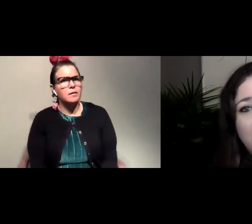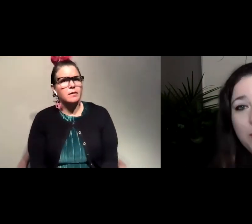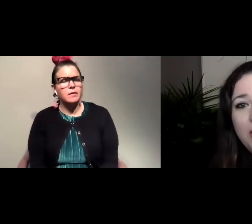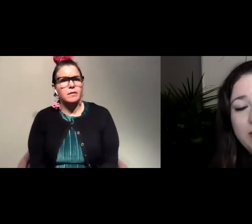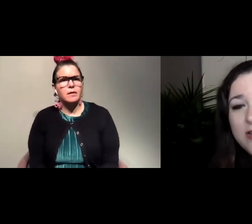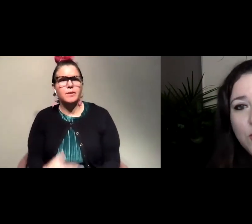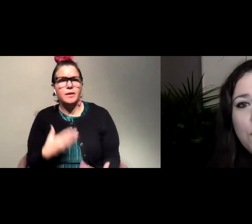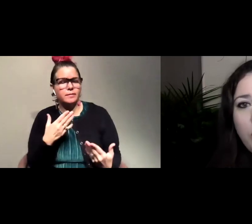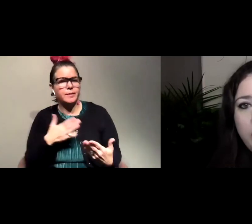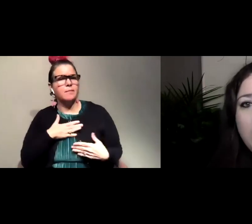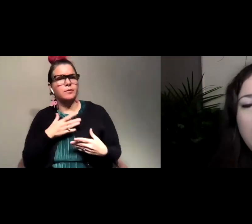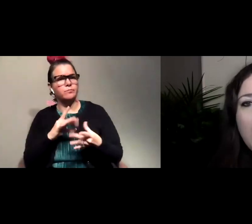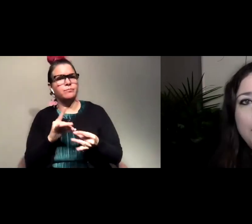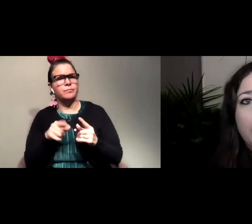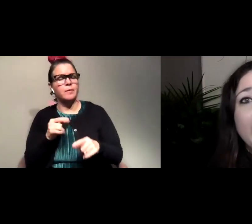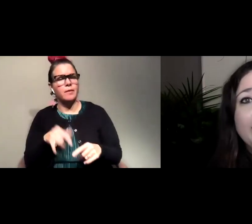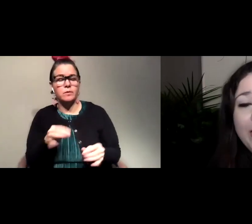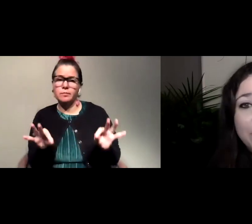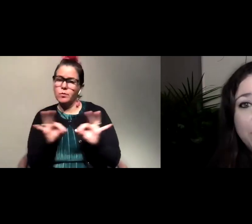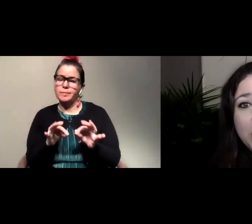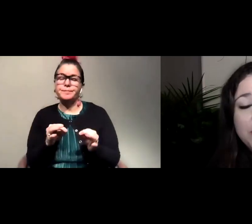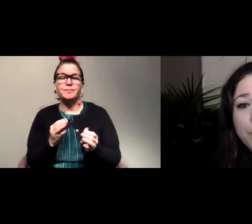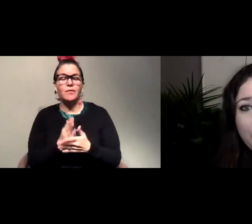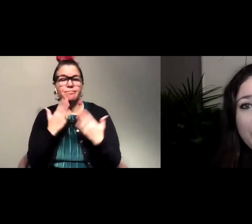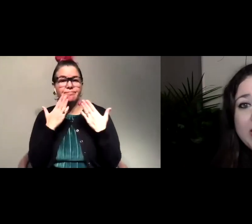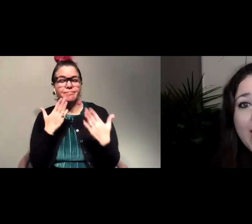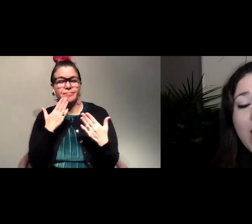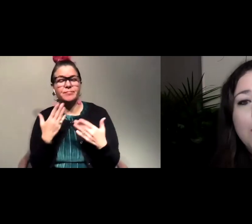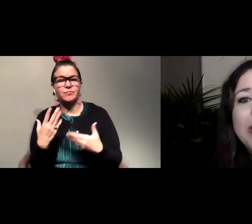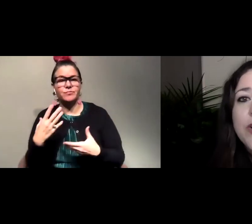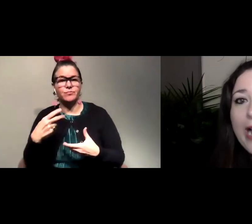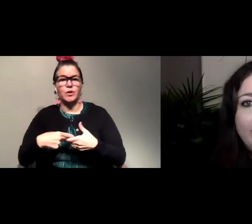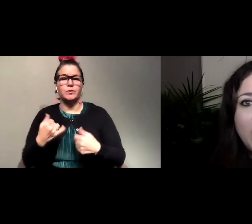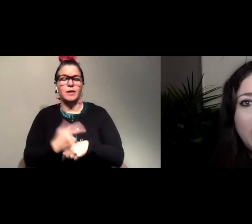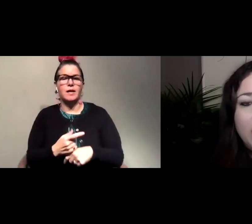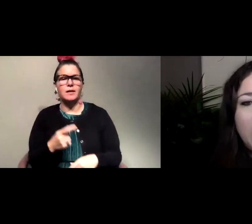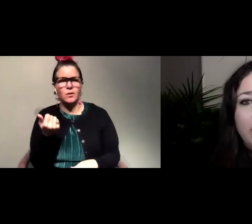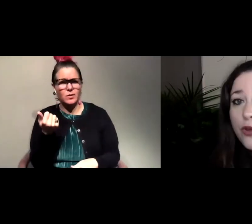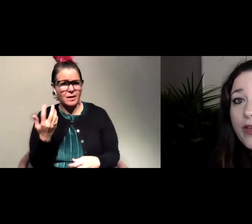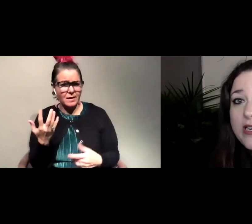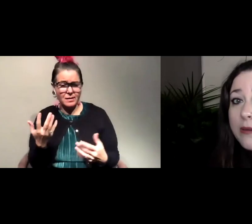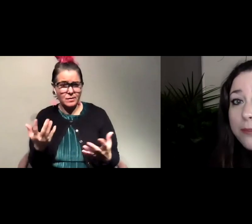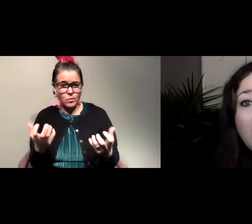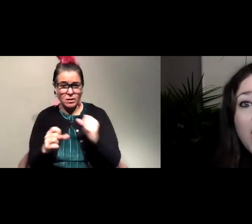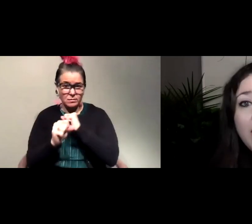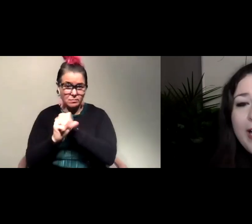what you chose to talk about, because that is so important. Um, all right. Thank you so much for being with us today. Um, is there anything, uh, that you'd like to plug anywhere